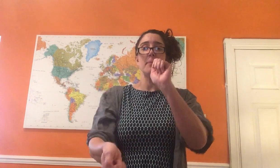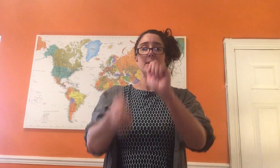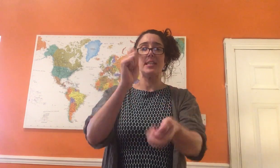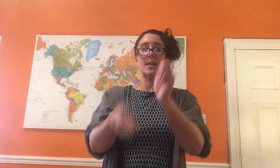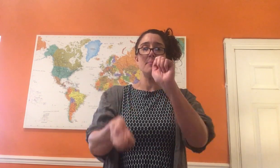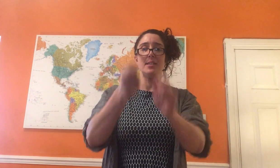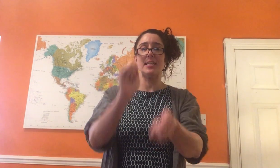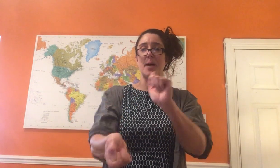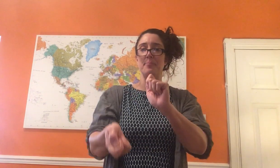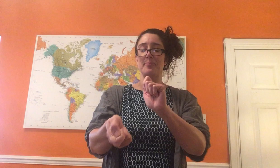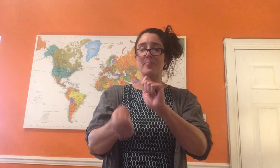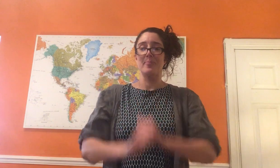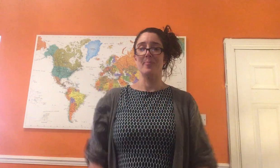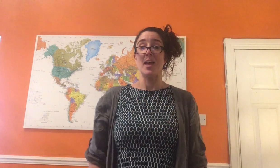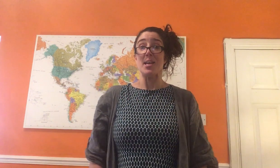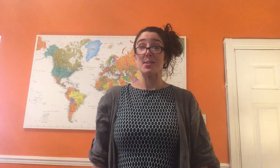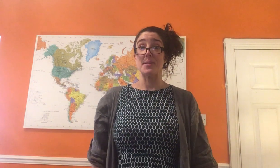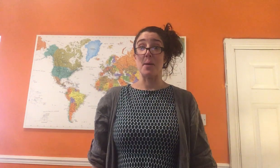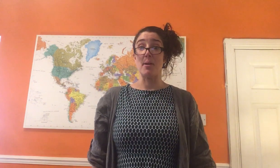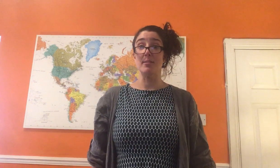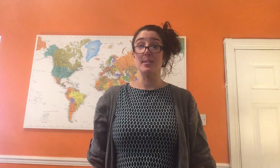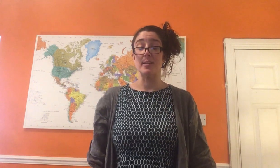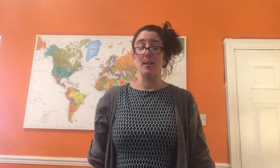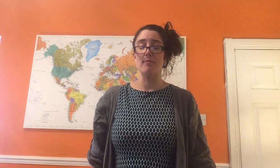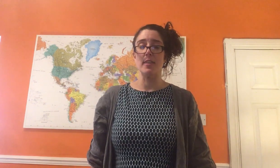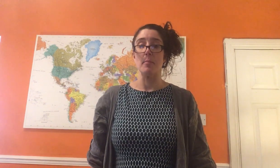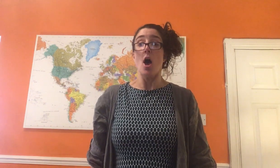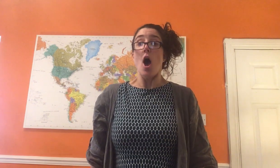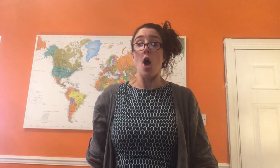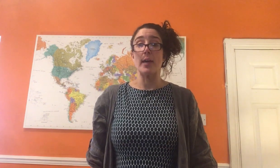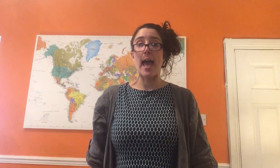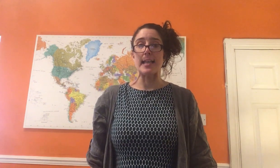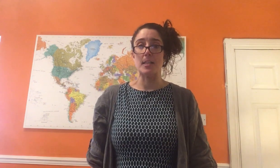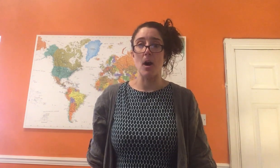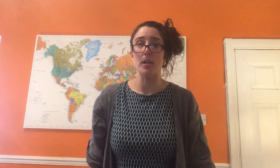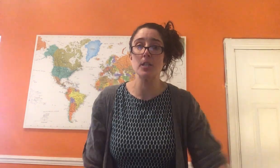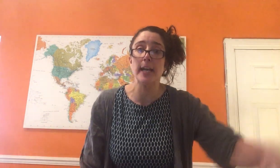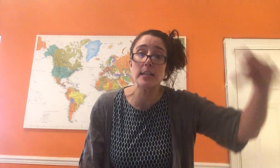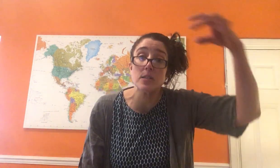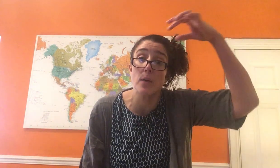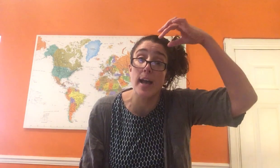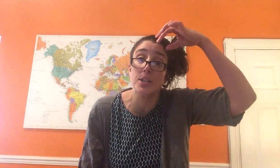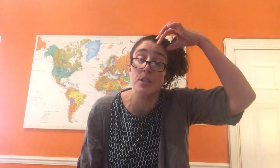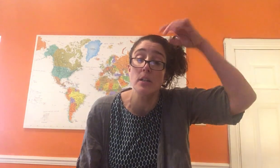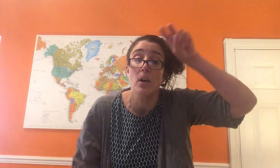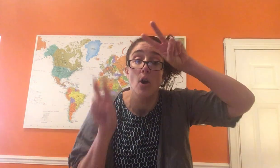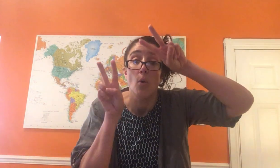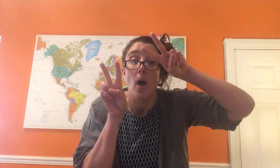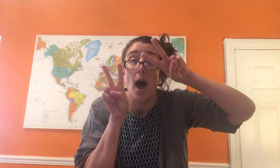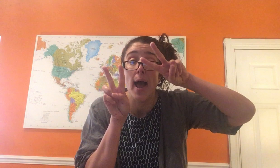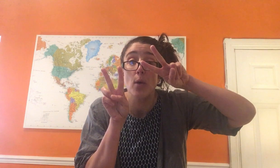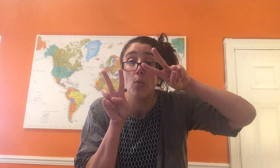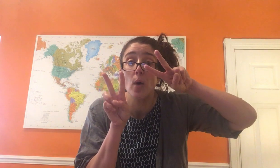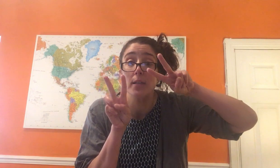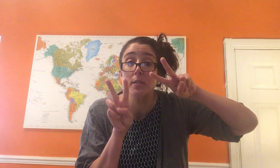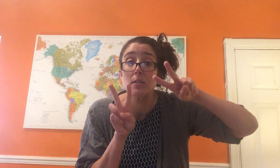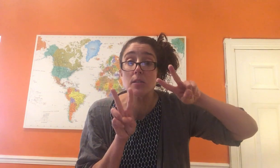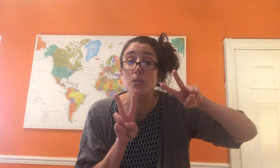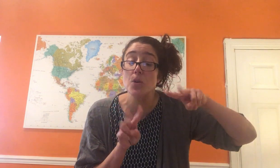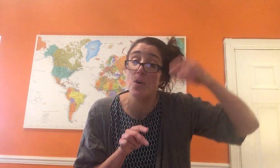-ty-tum-ty-tum. So it's our pulse and our rhythm. Okay, so our dinosaur action. I once saw